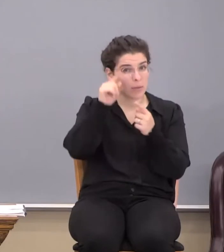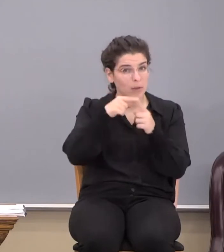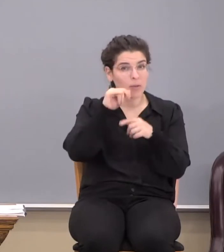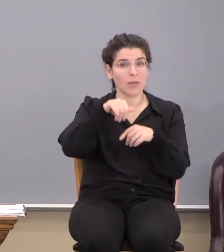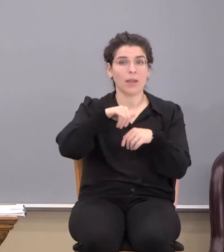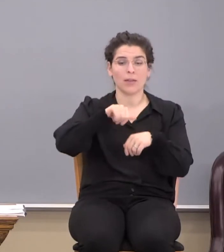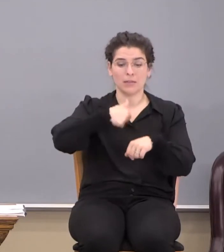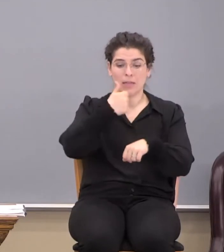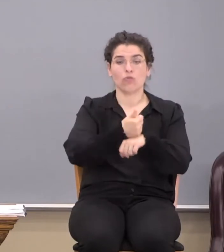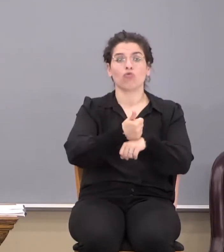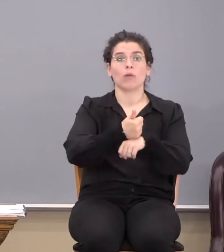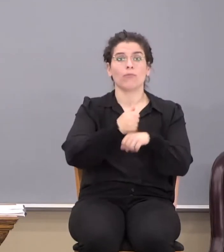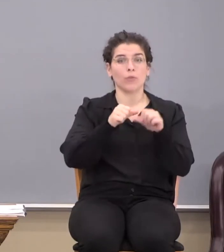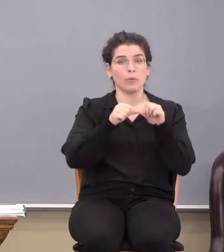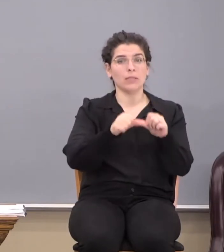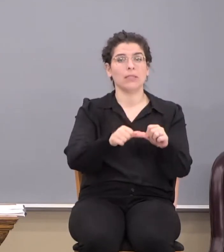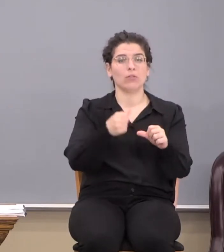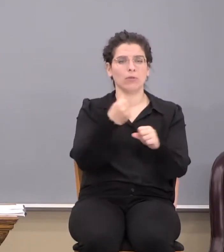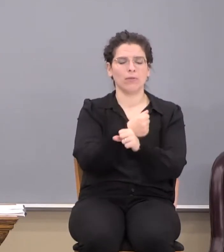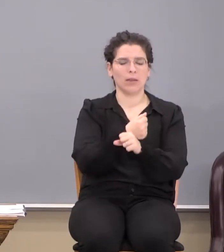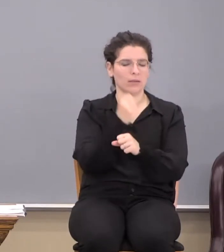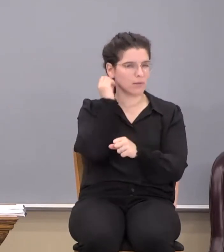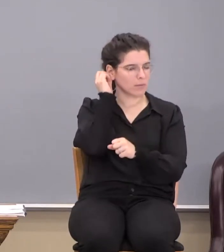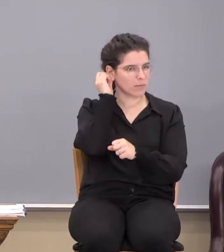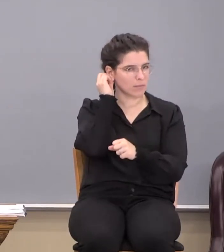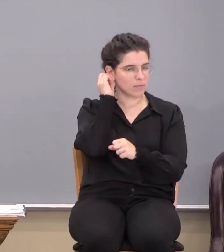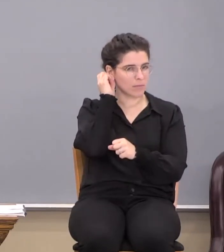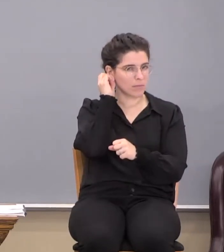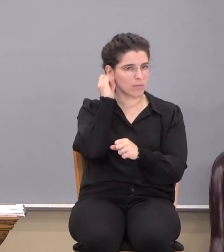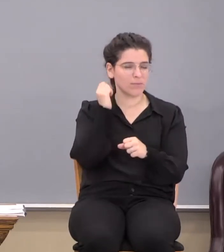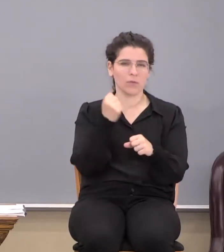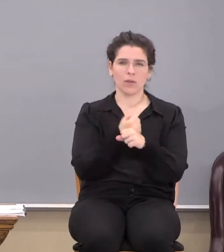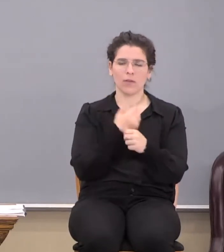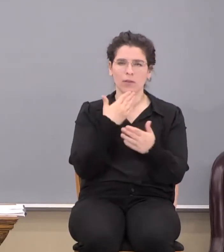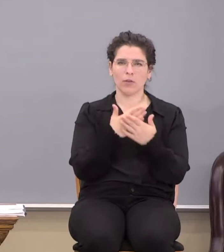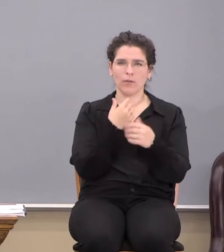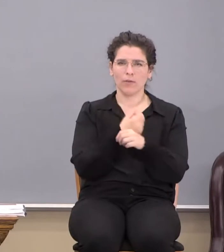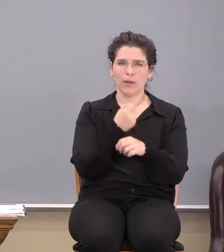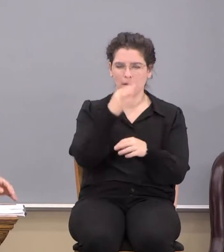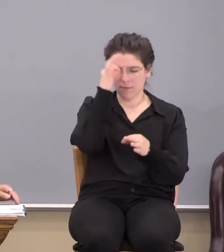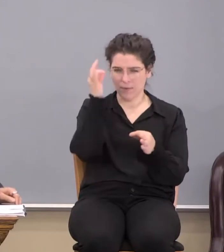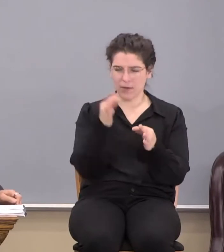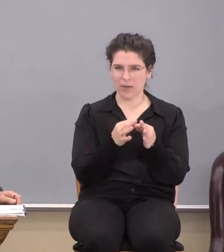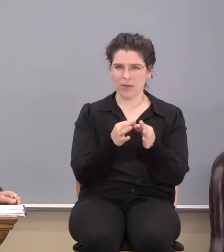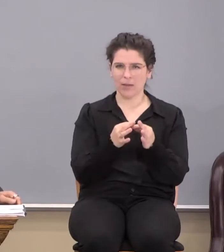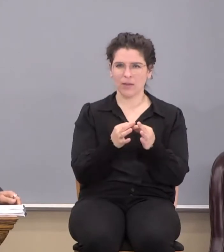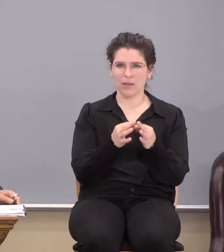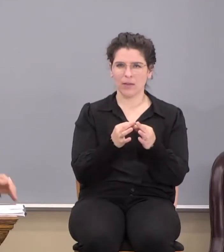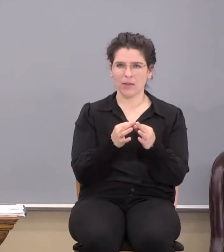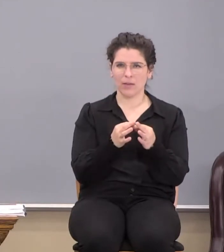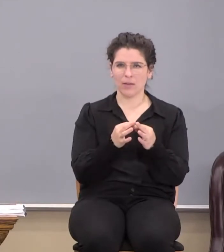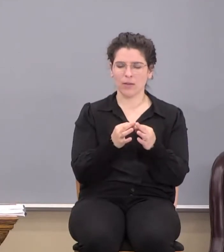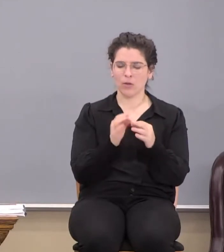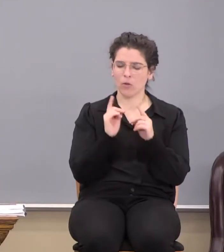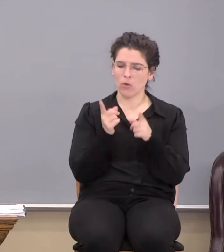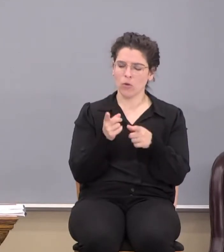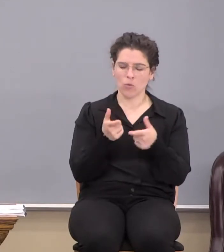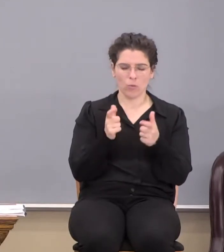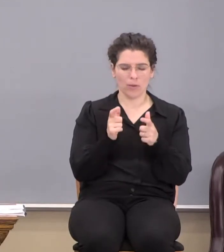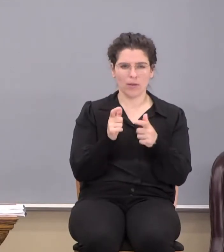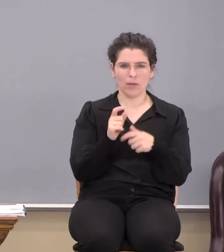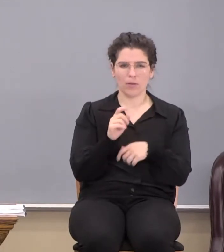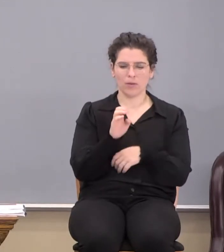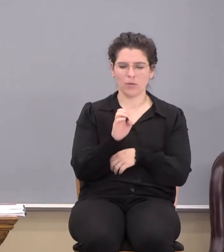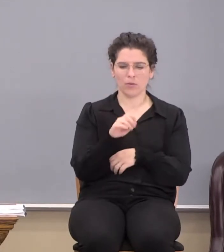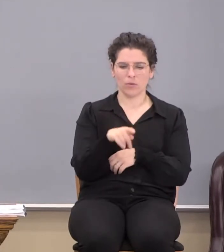up to continue in the fight. So you fight the good fight of faith. And friends, that's what it is. Start with me, if you would, quickly, if you would,